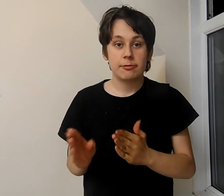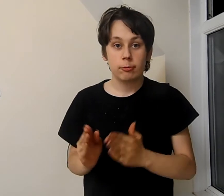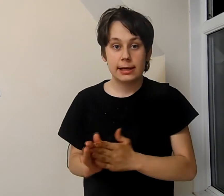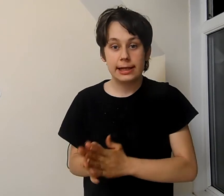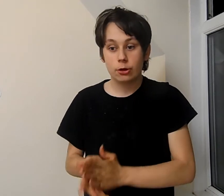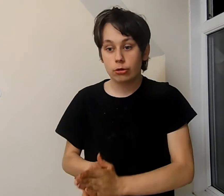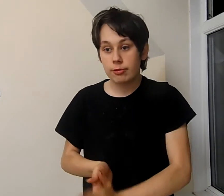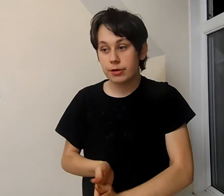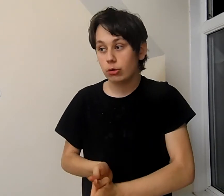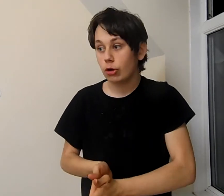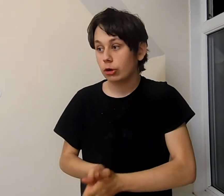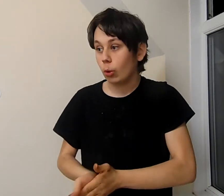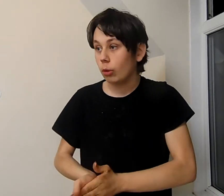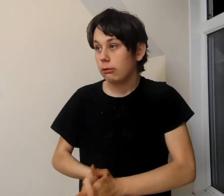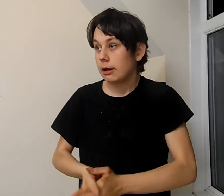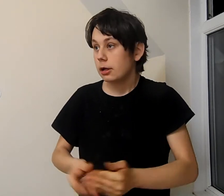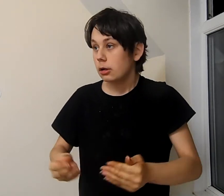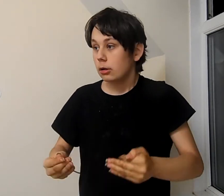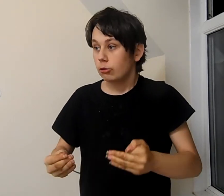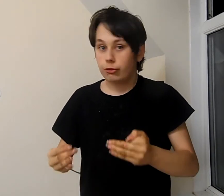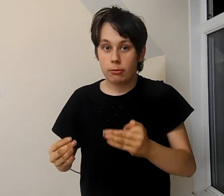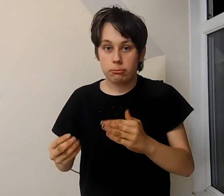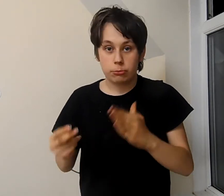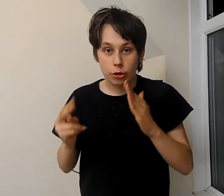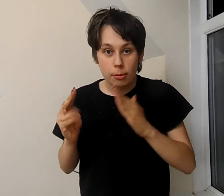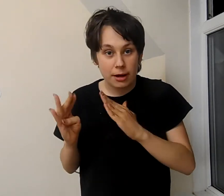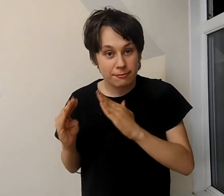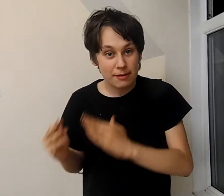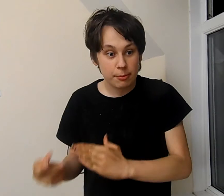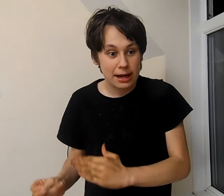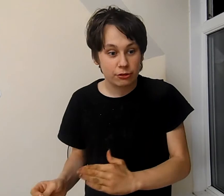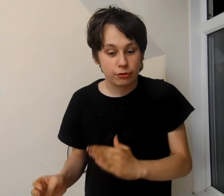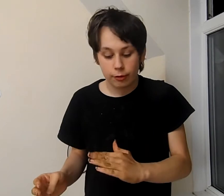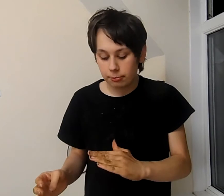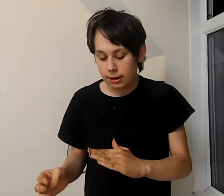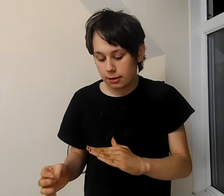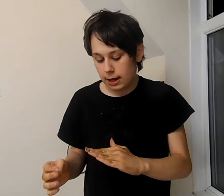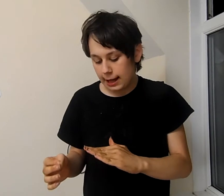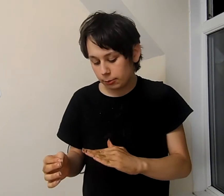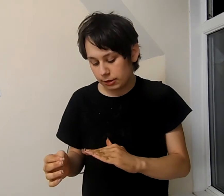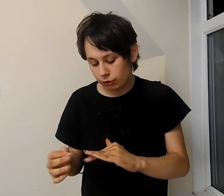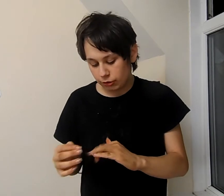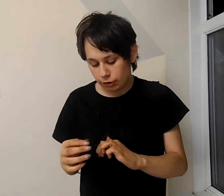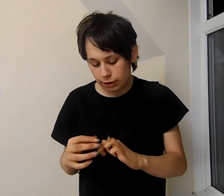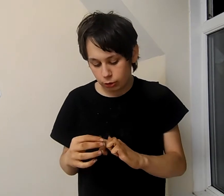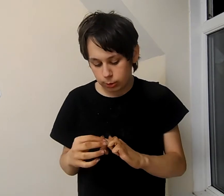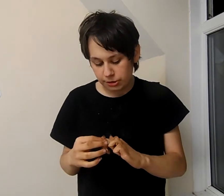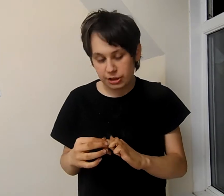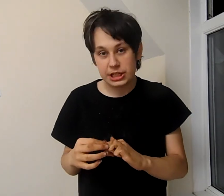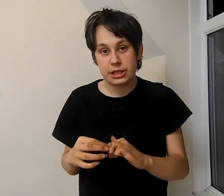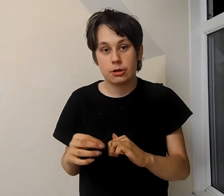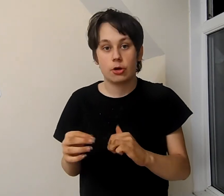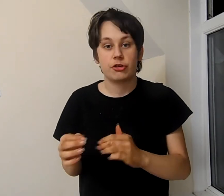gave really good reviews on or like two of my favorite mazes from the halloween season in 2019